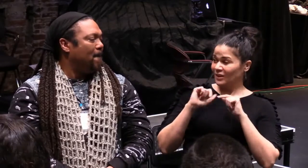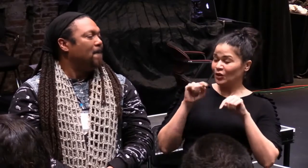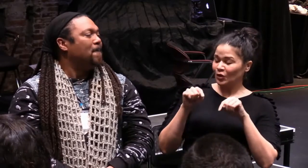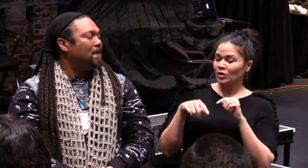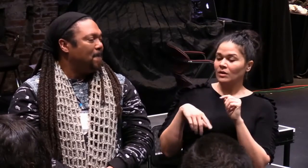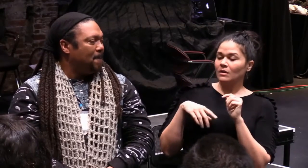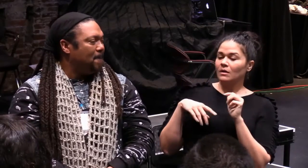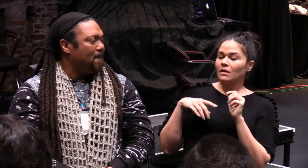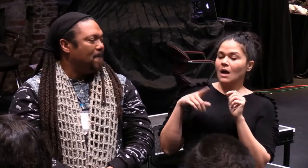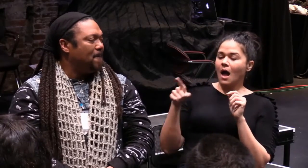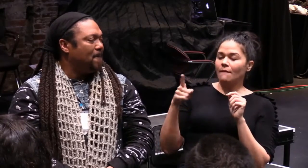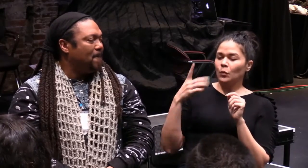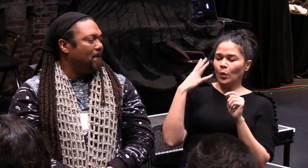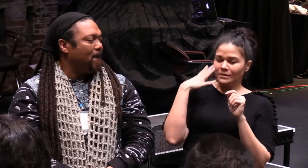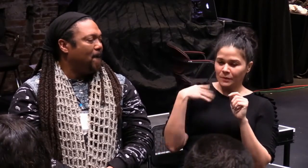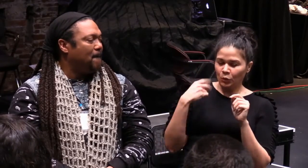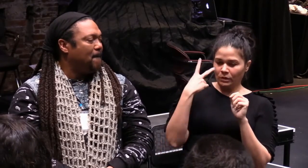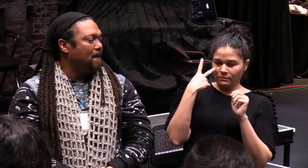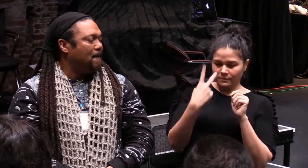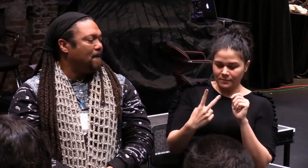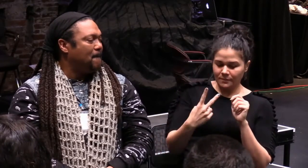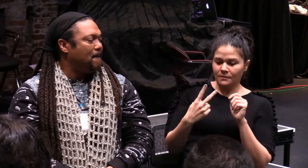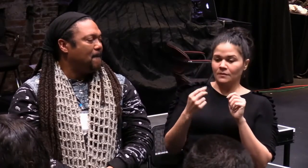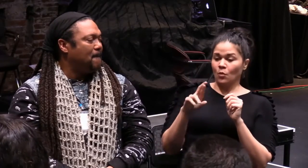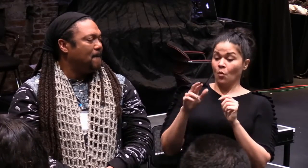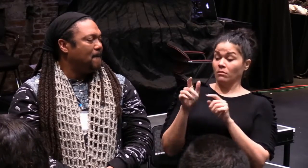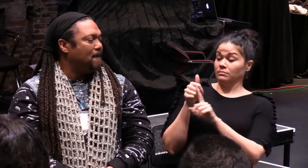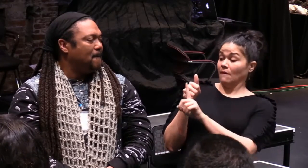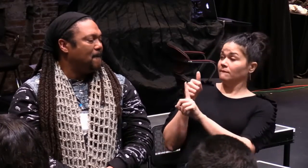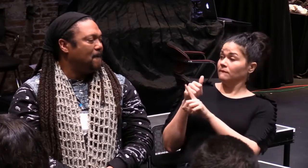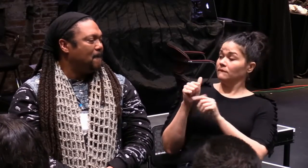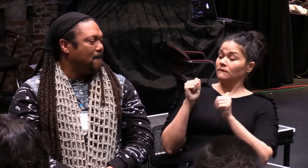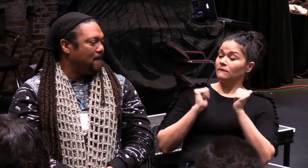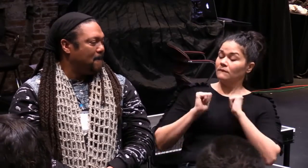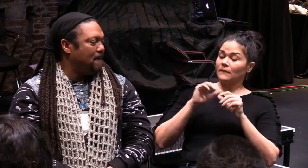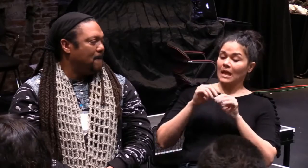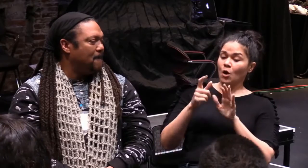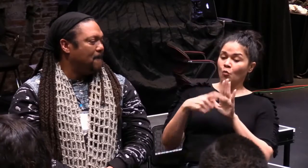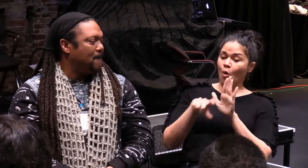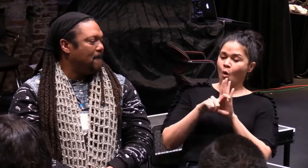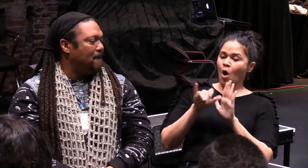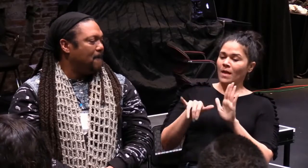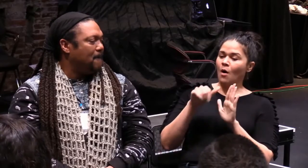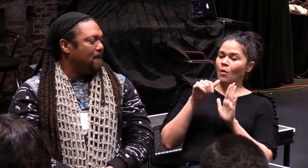You're talking about deaf theater, Fred. Let me just interrupt you to ask. I'm curious,